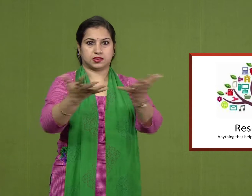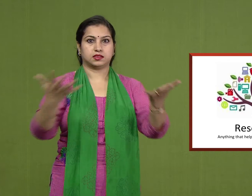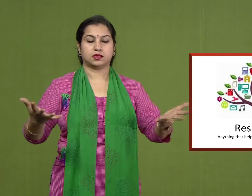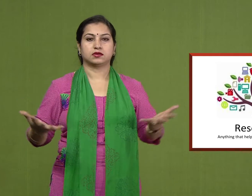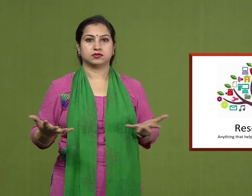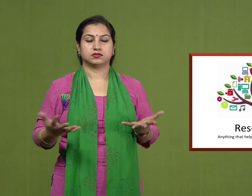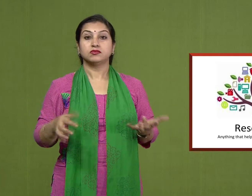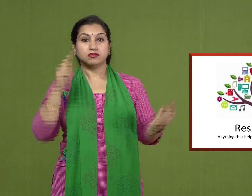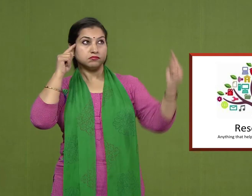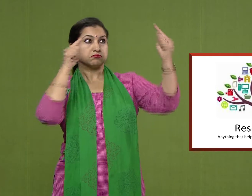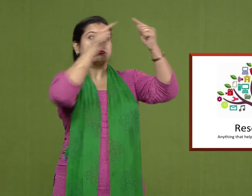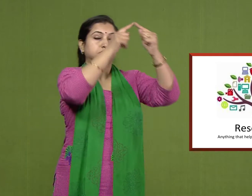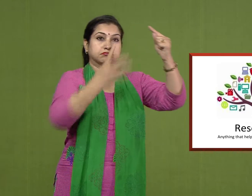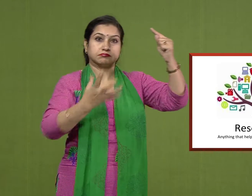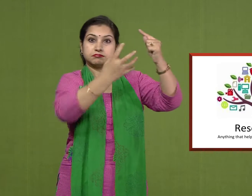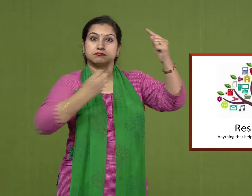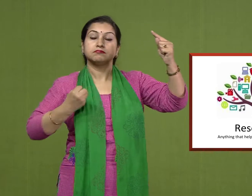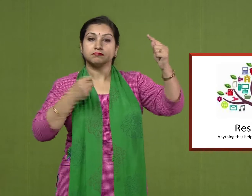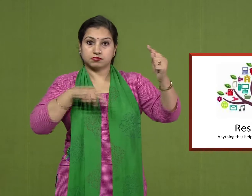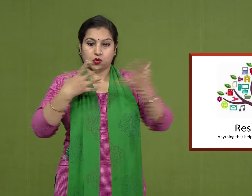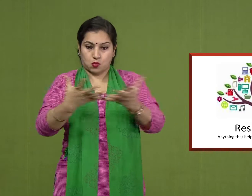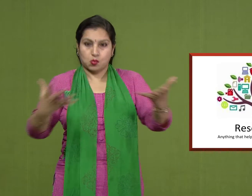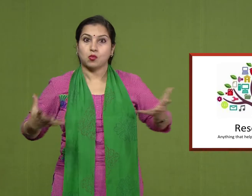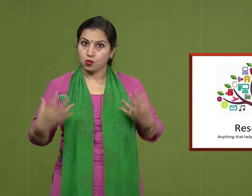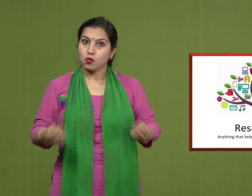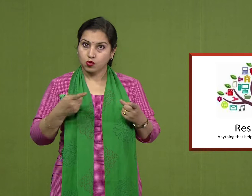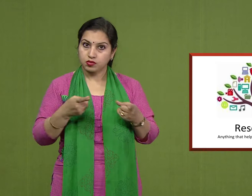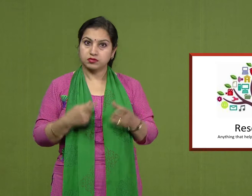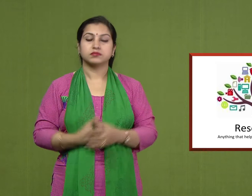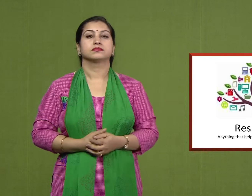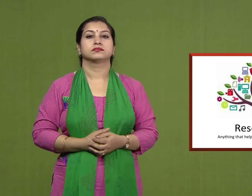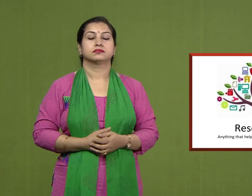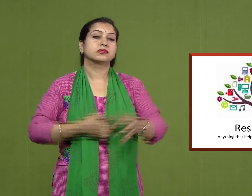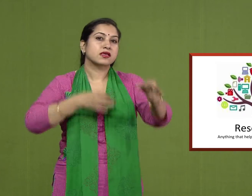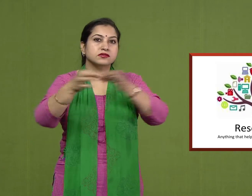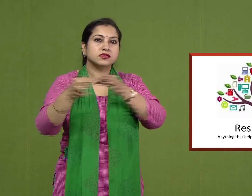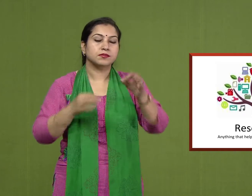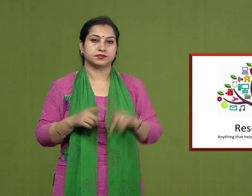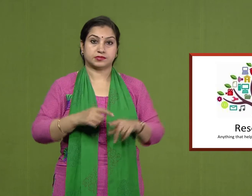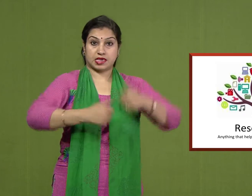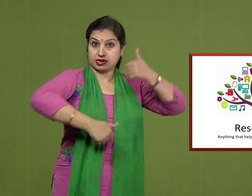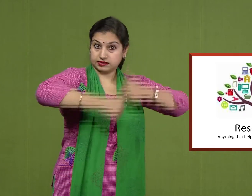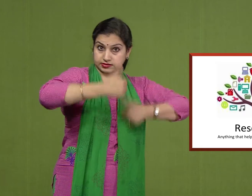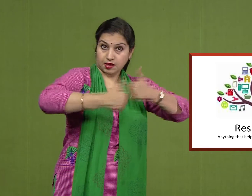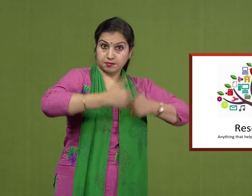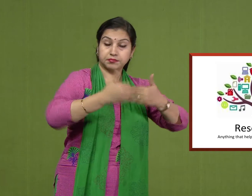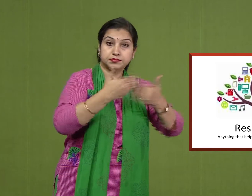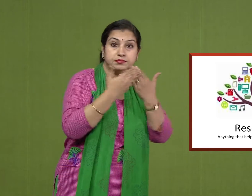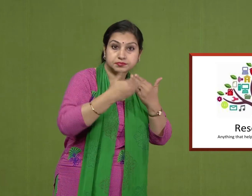to achieve a particular goal? Like for preparation of exams, you